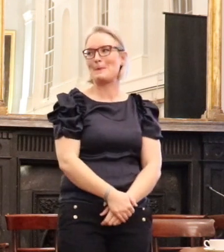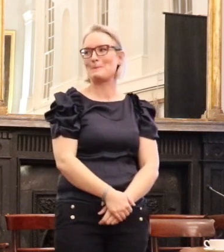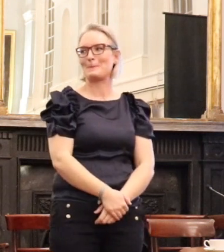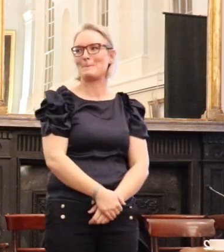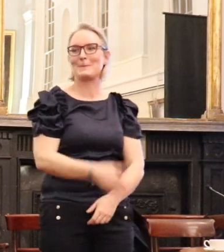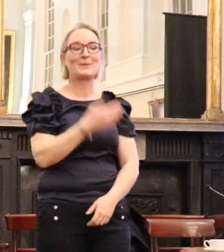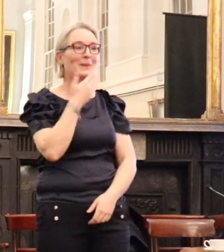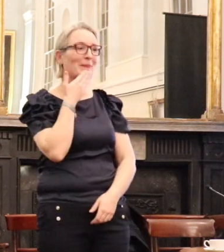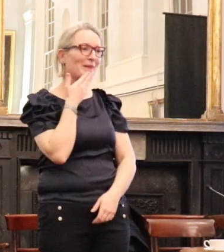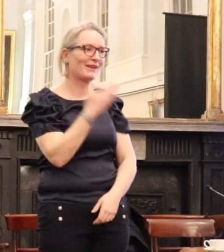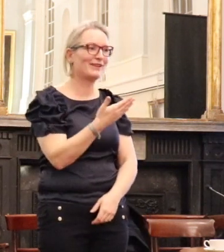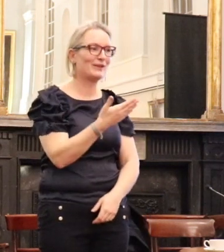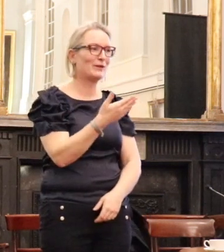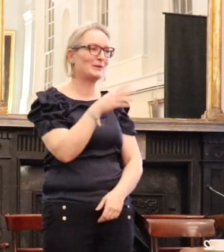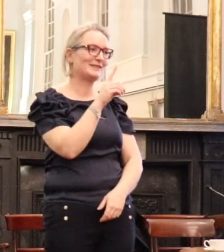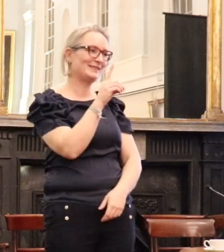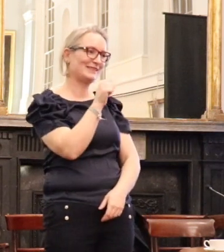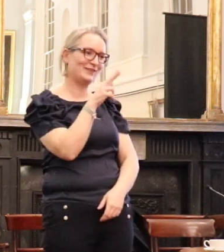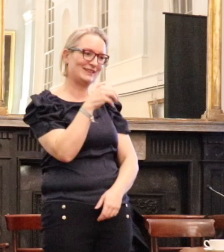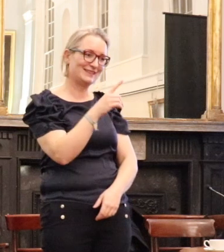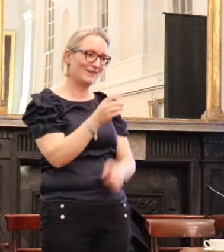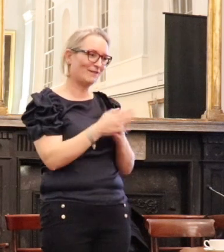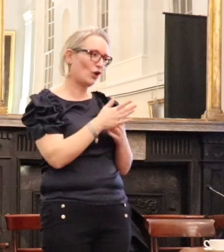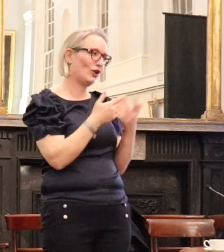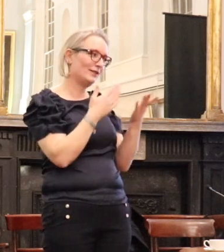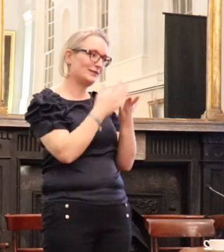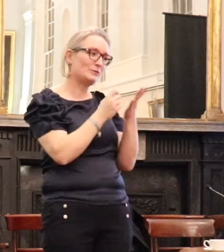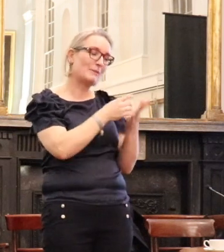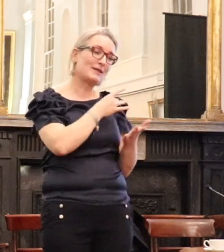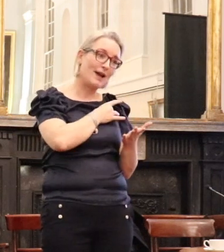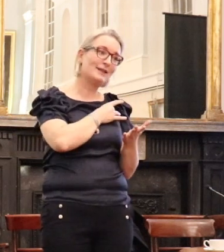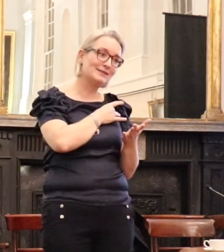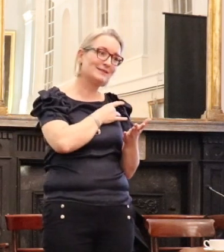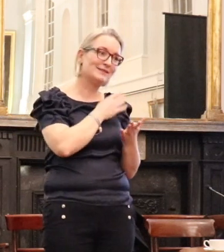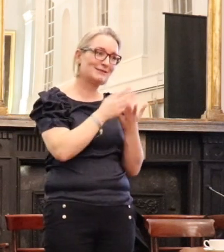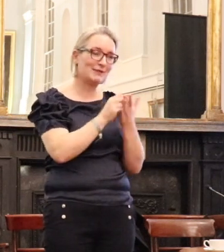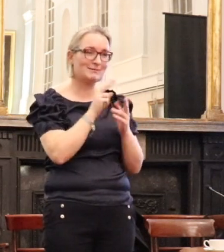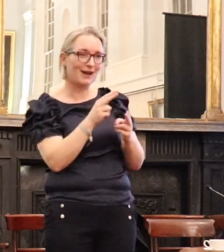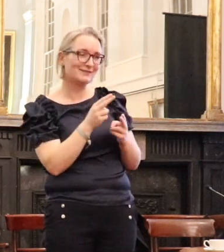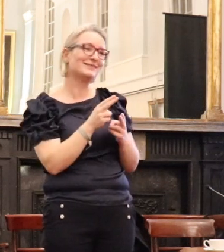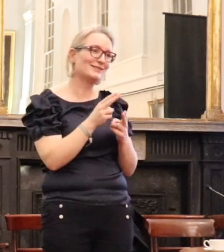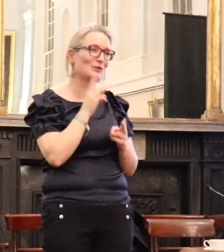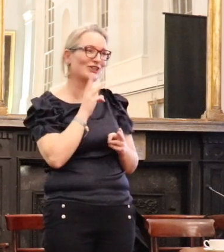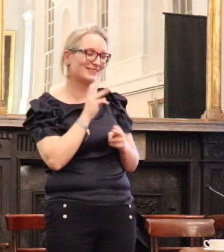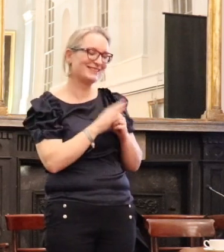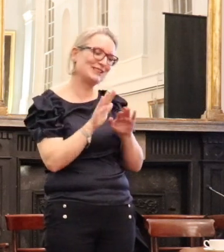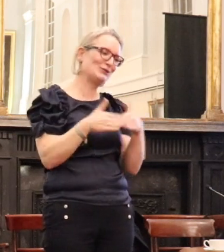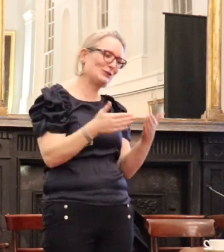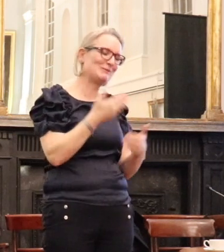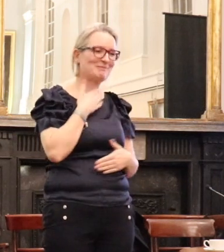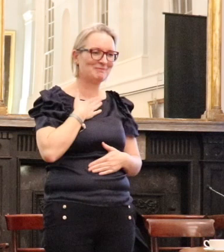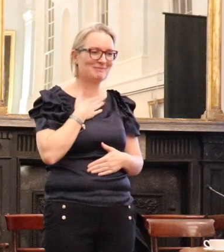Thank you very much, David, for those sometimes kind words of introduction.